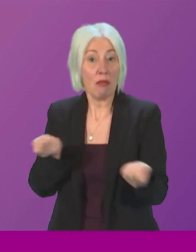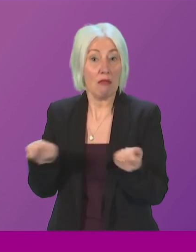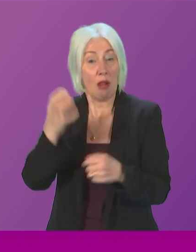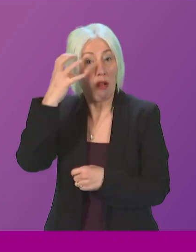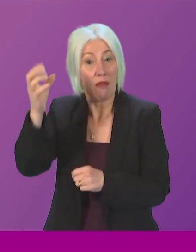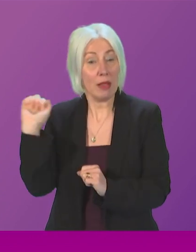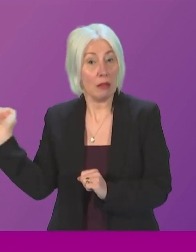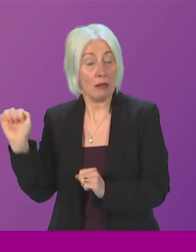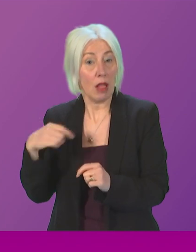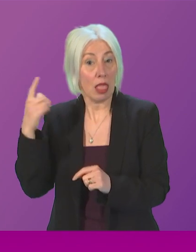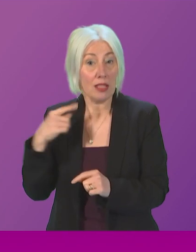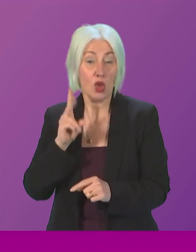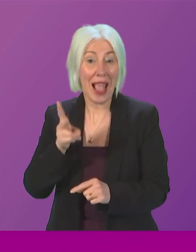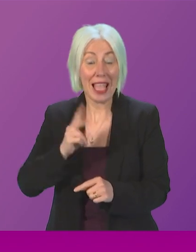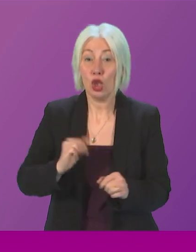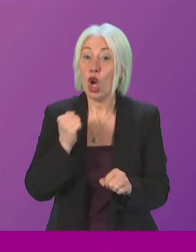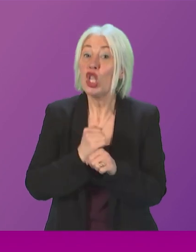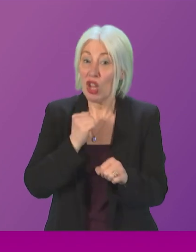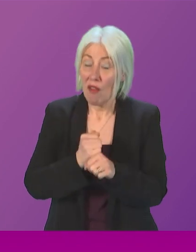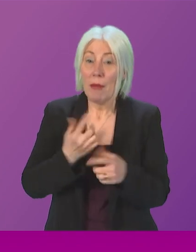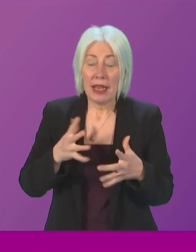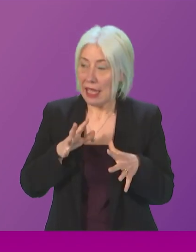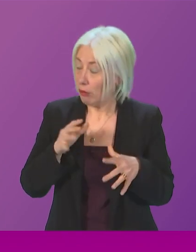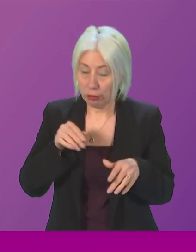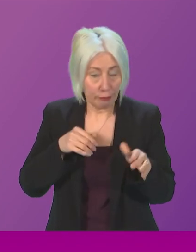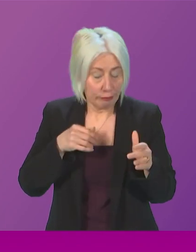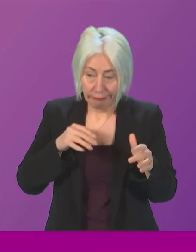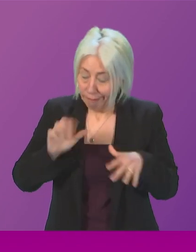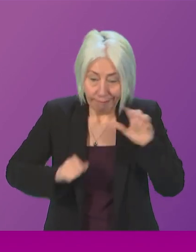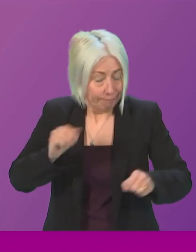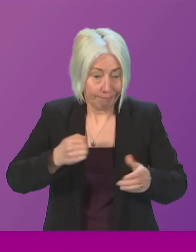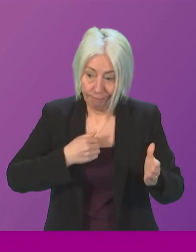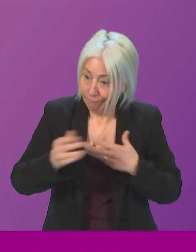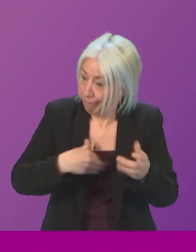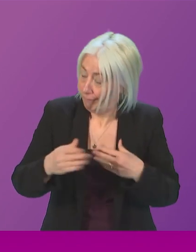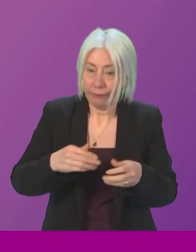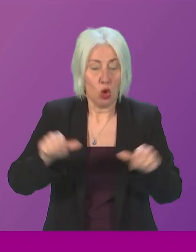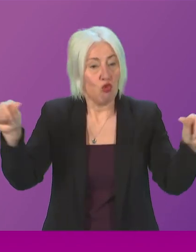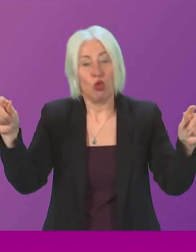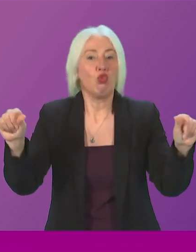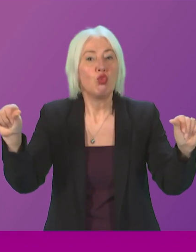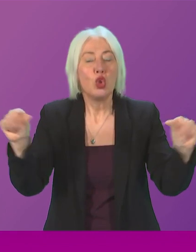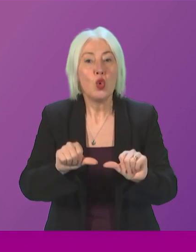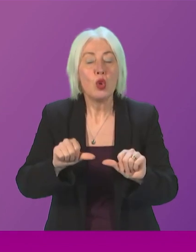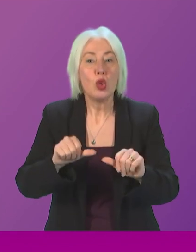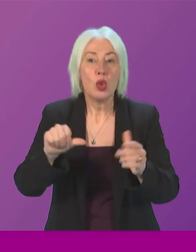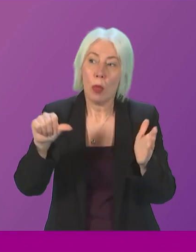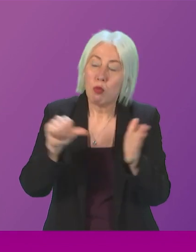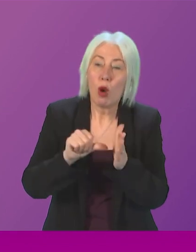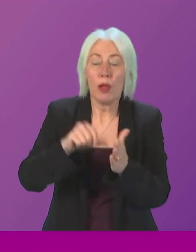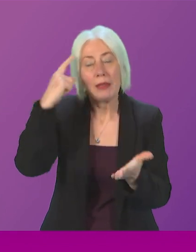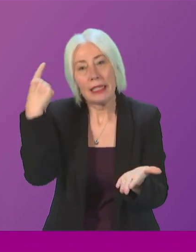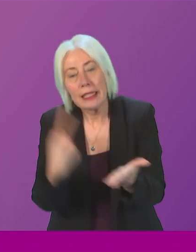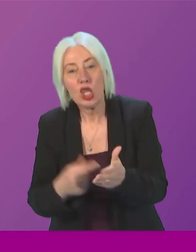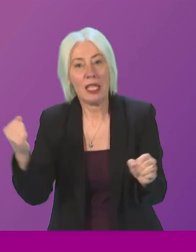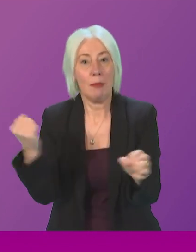Government is having to pick up the pieces. Thank you. Once again, the Scottish Government is having to mitigate the woeful decisions made by